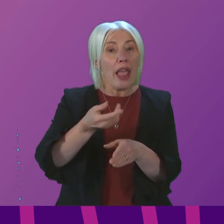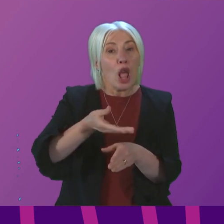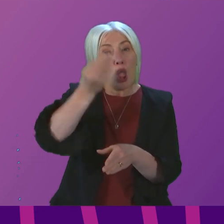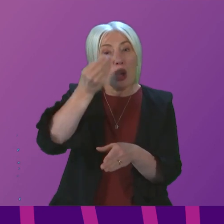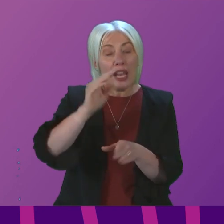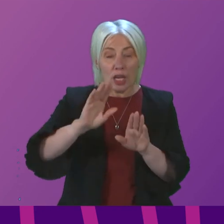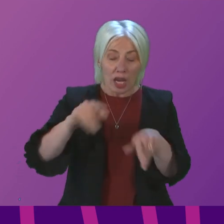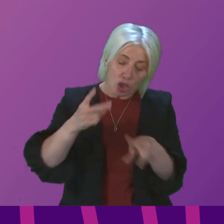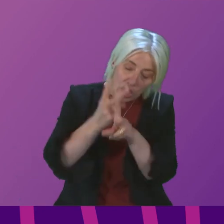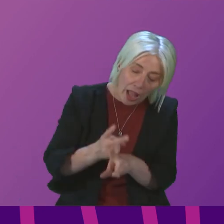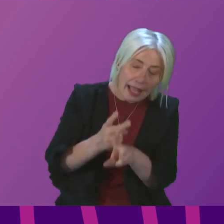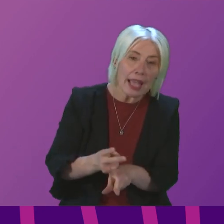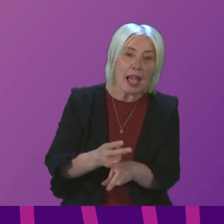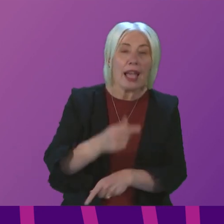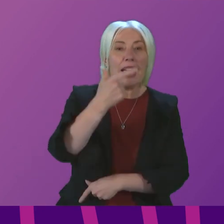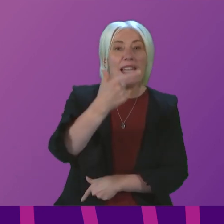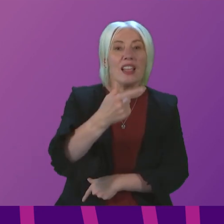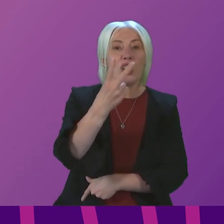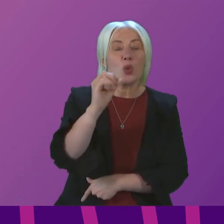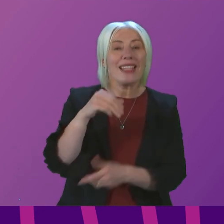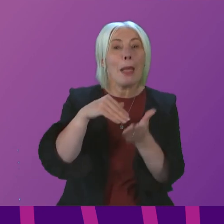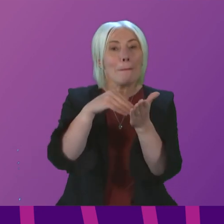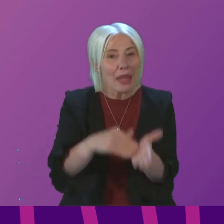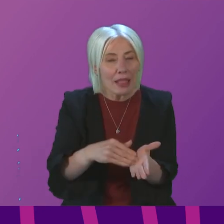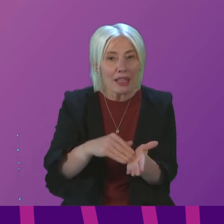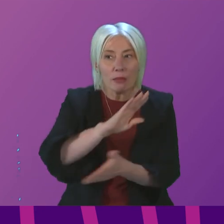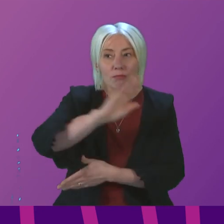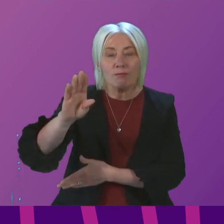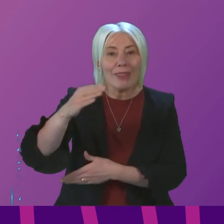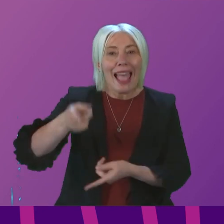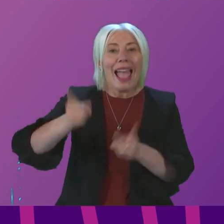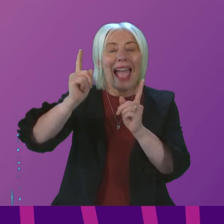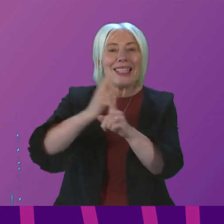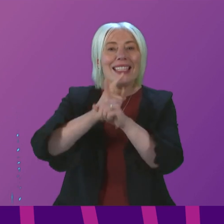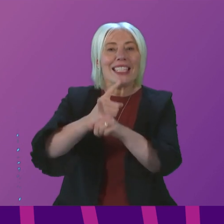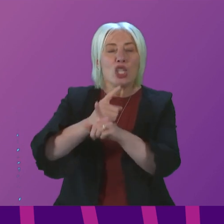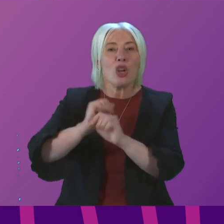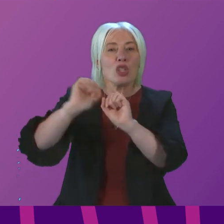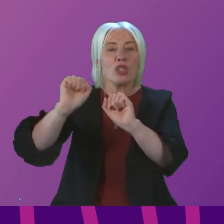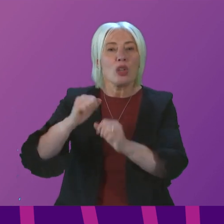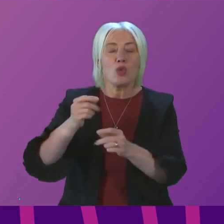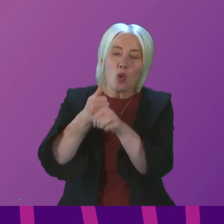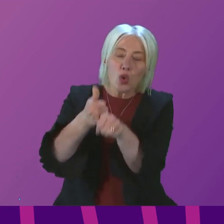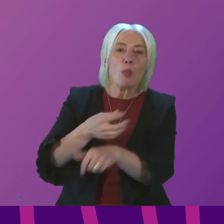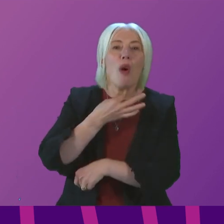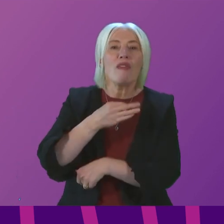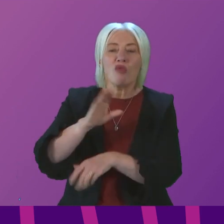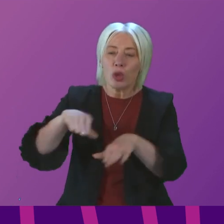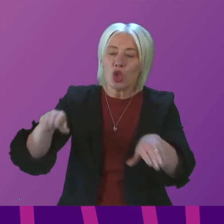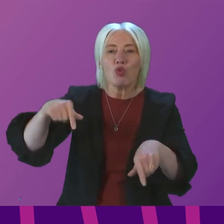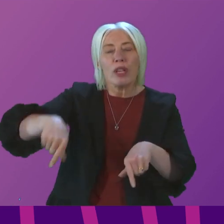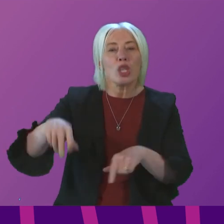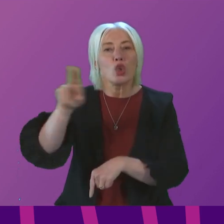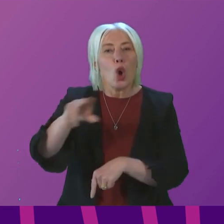And £720 million that goes directly to headteachers to support the most vulnerable children in Scotland.